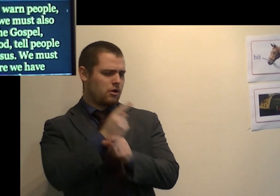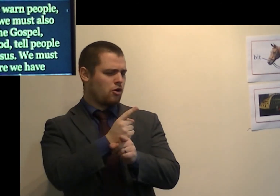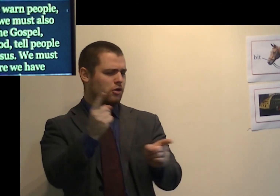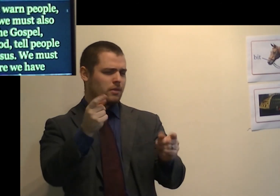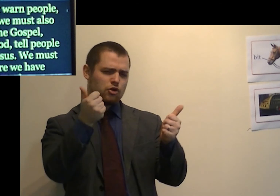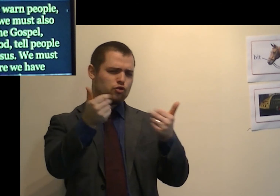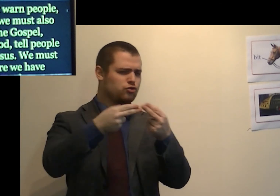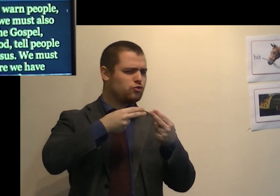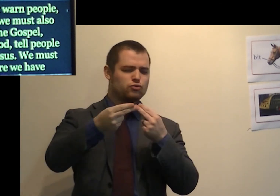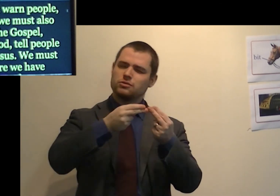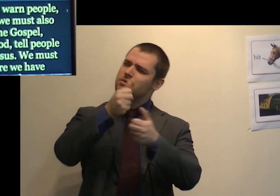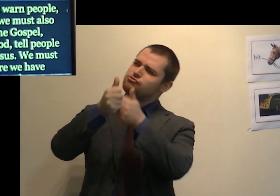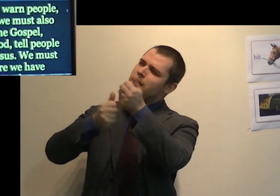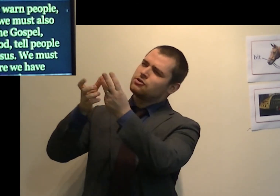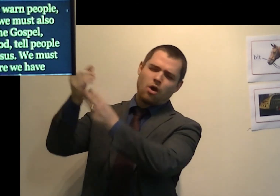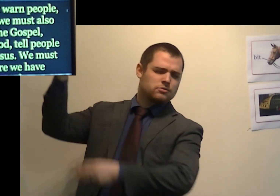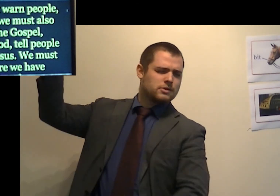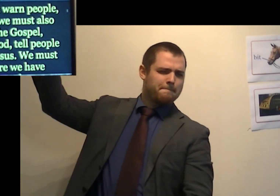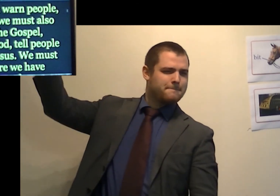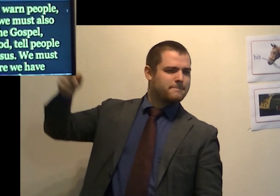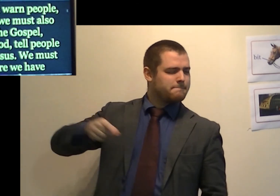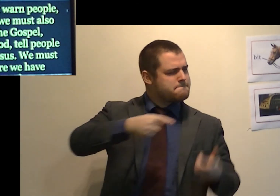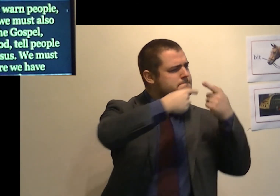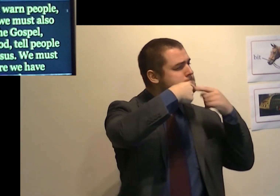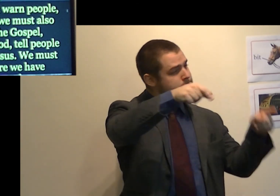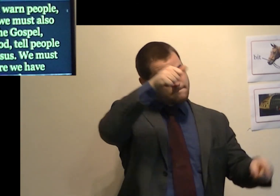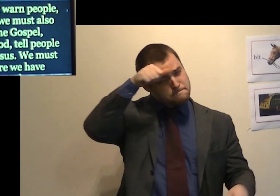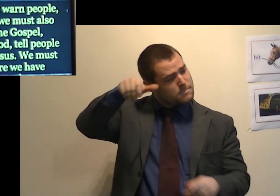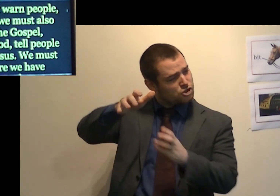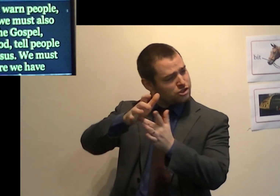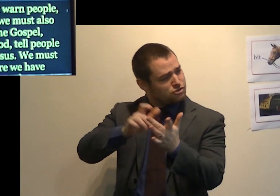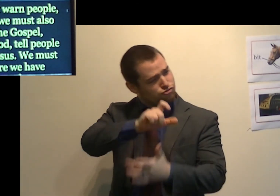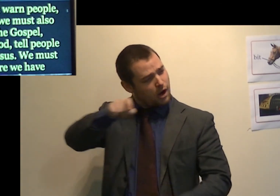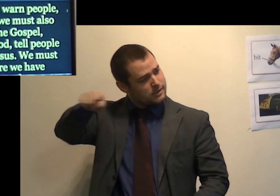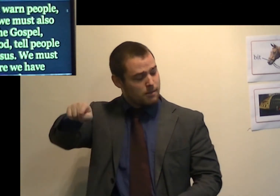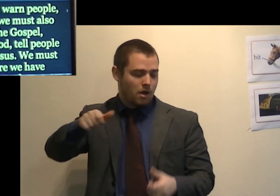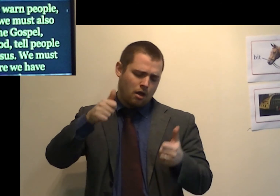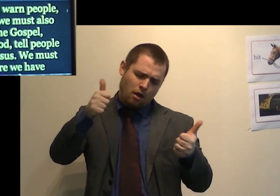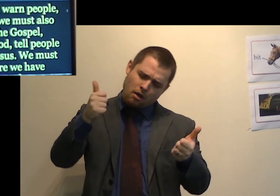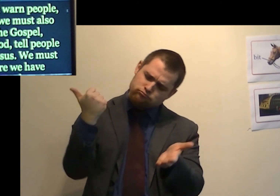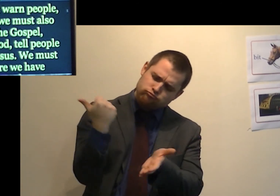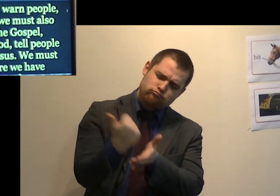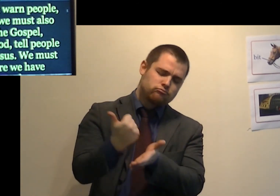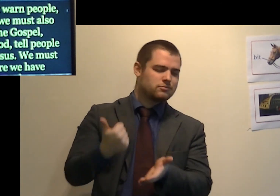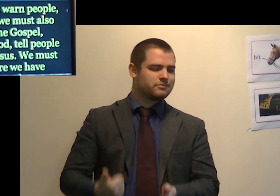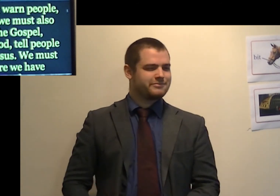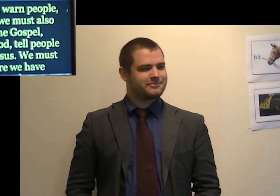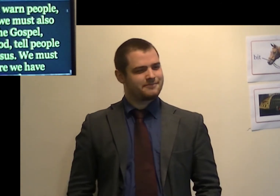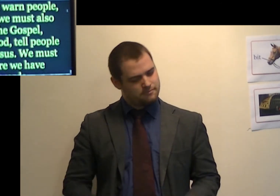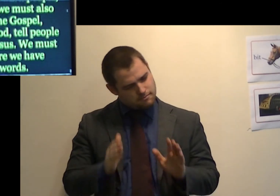Praise God. Tell people about Jesus. We must make sure we